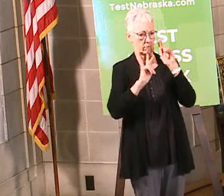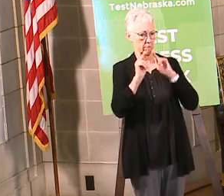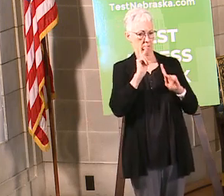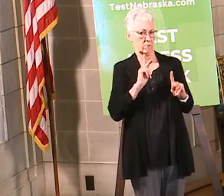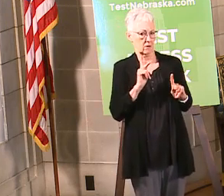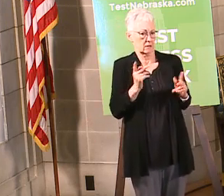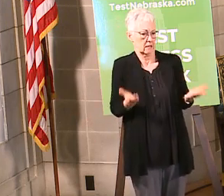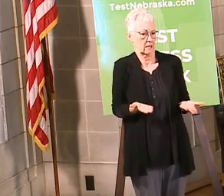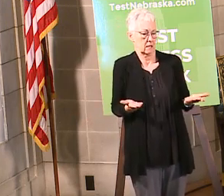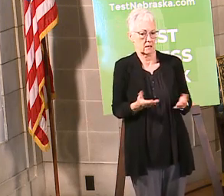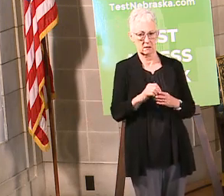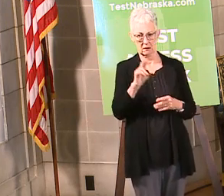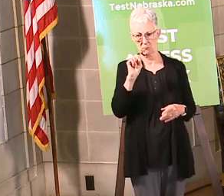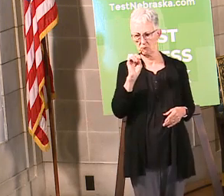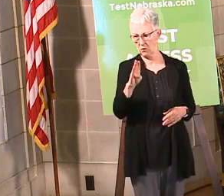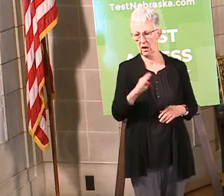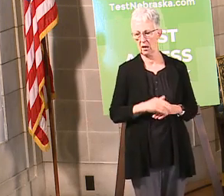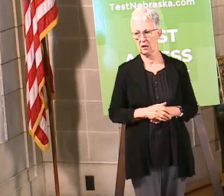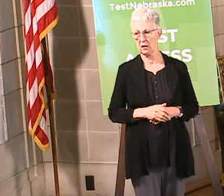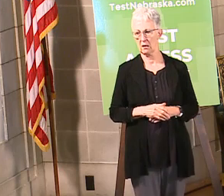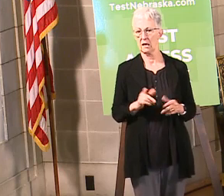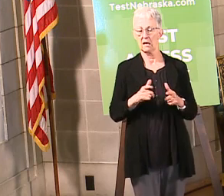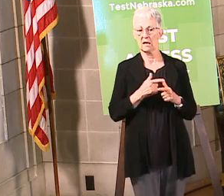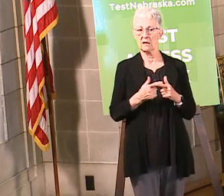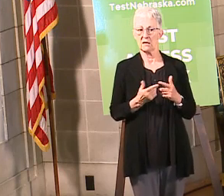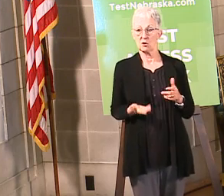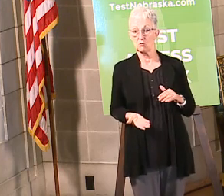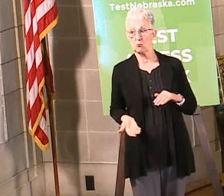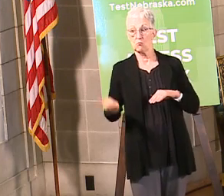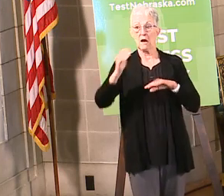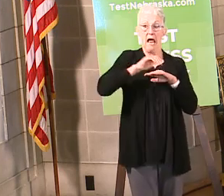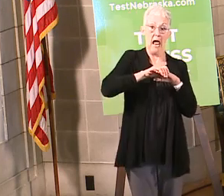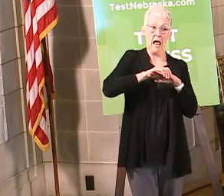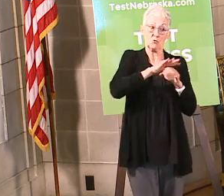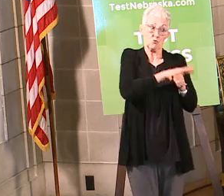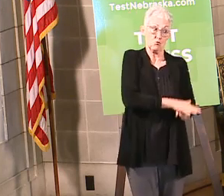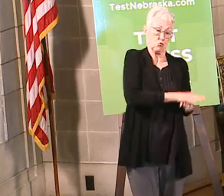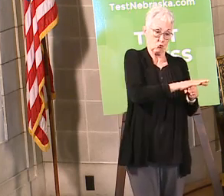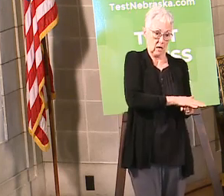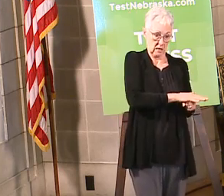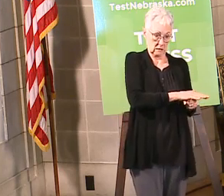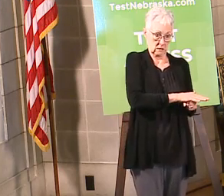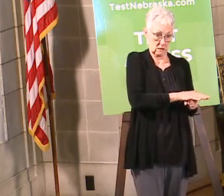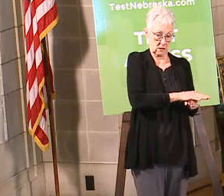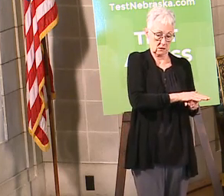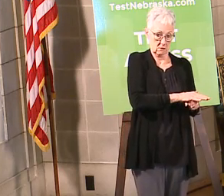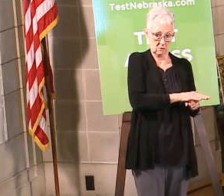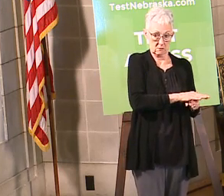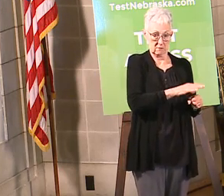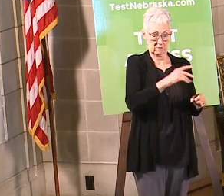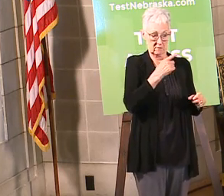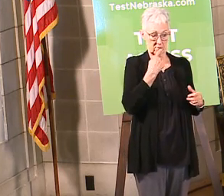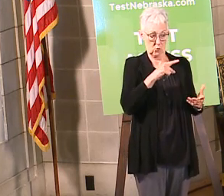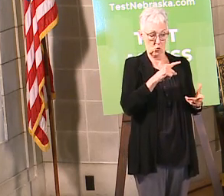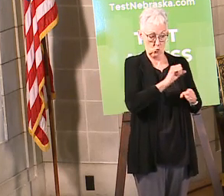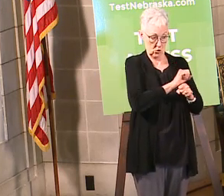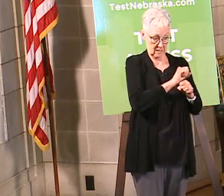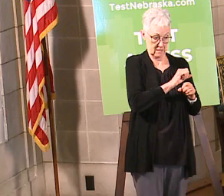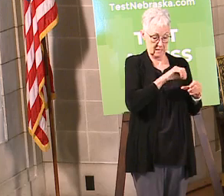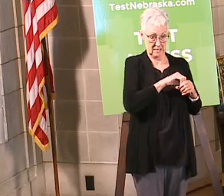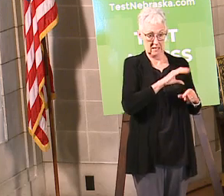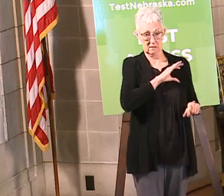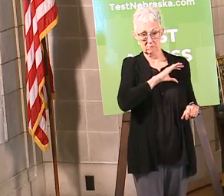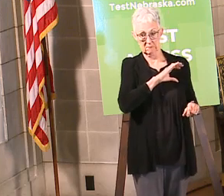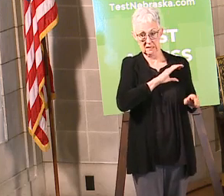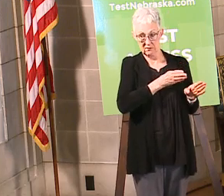then you add the stress of being a law enforcement officer which don't get me wrong this is a professional we've all chosen and we're proud to do it